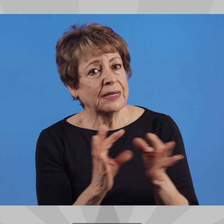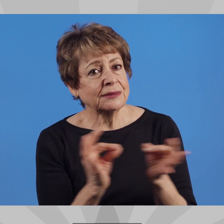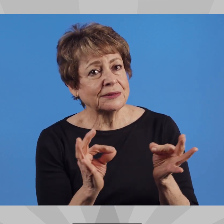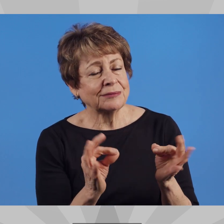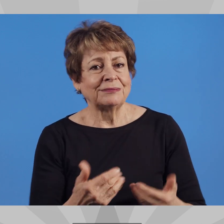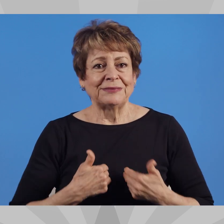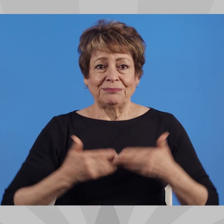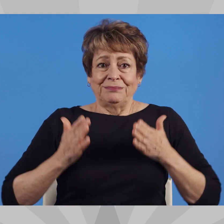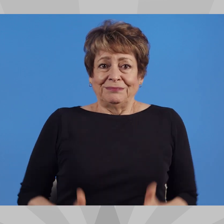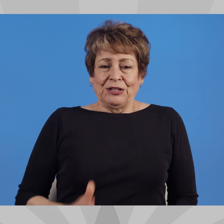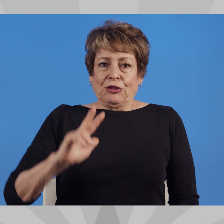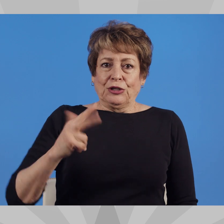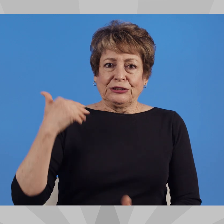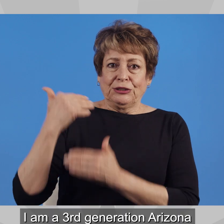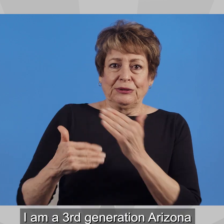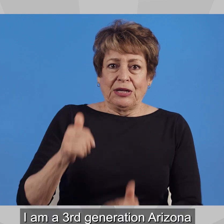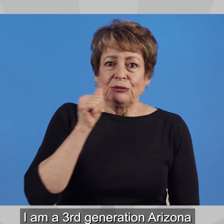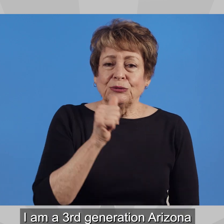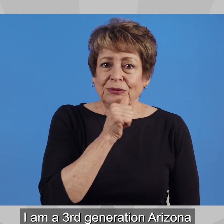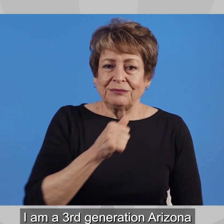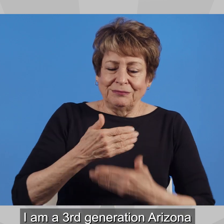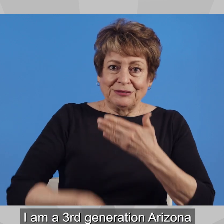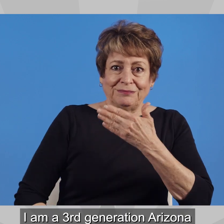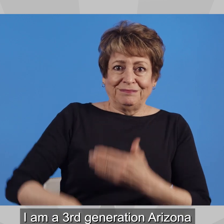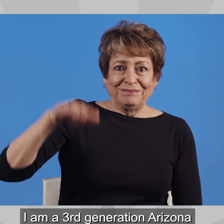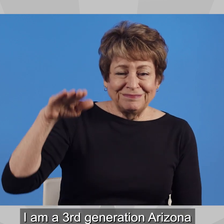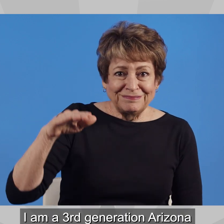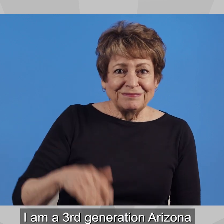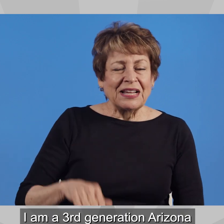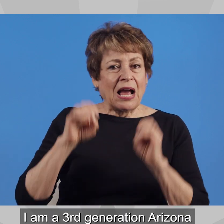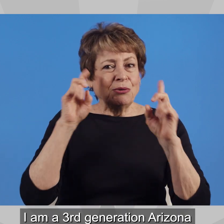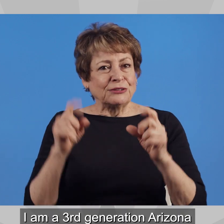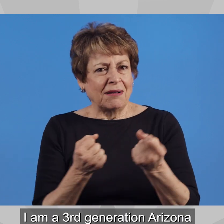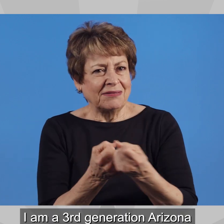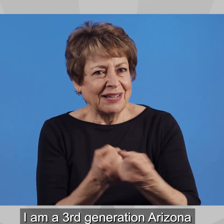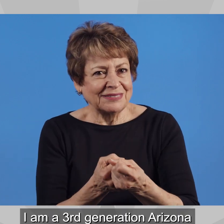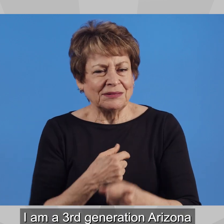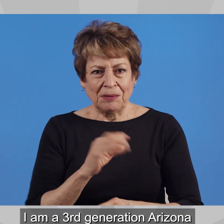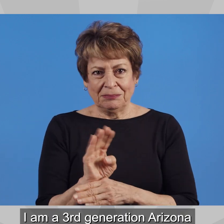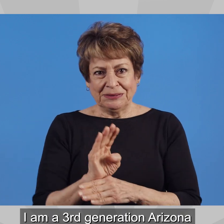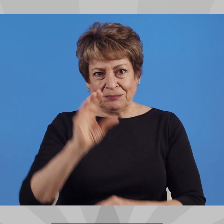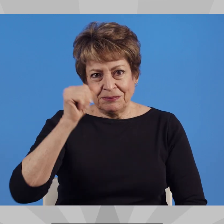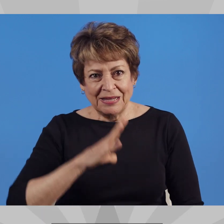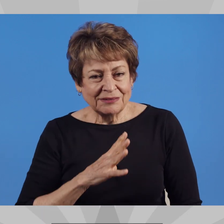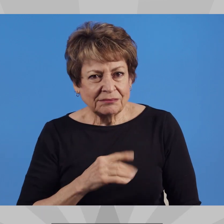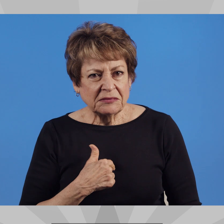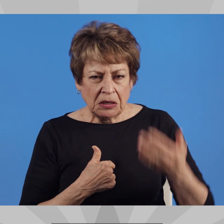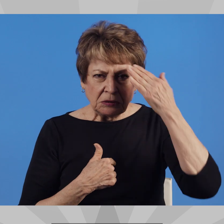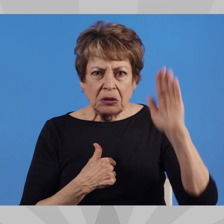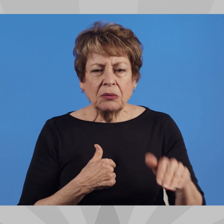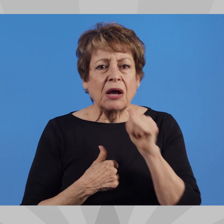STATEMENT I am a third-generation Arizona native, education advocate, and